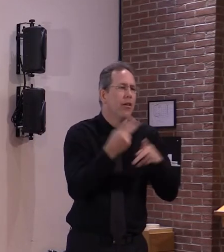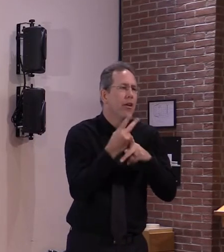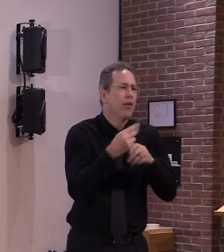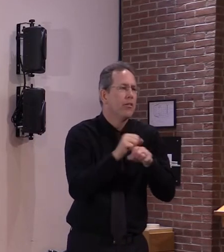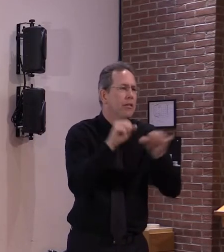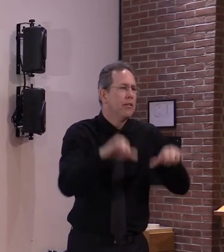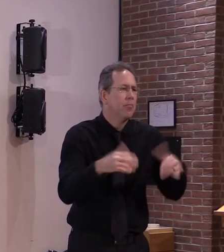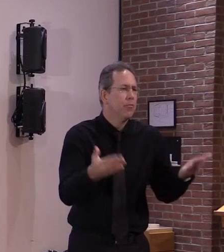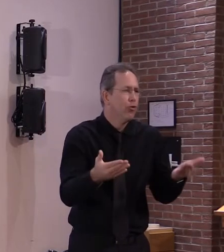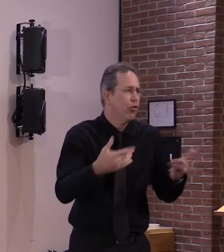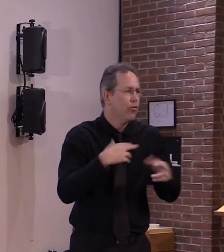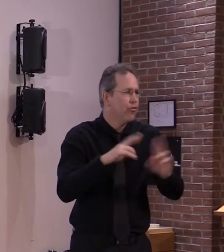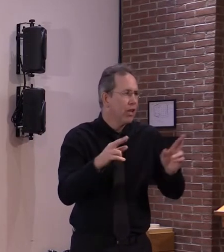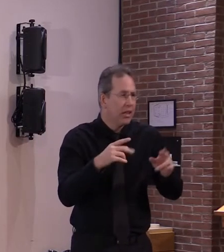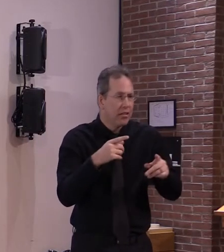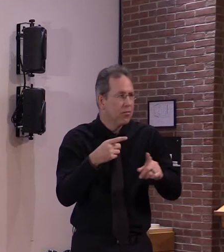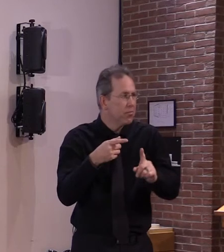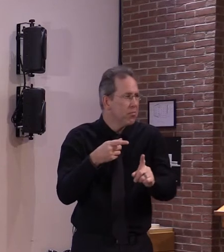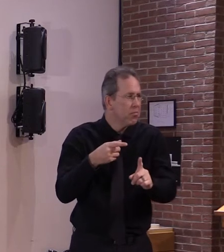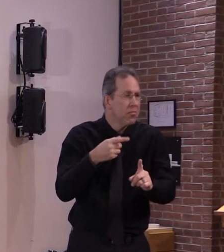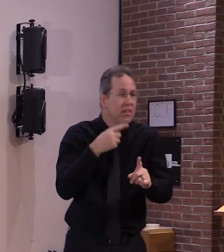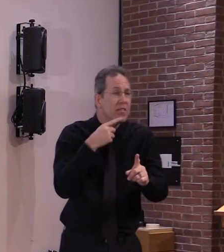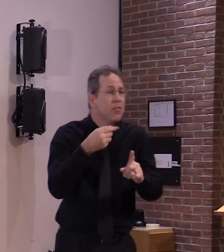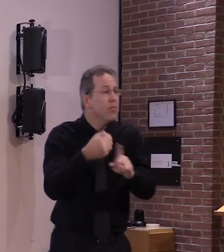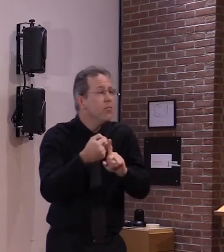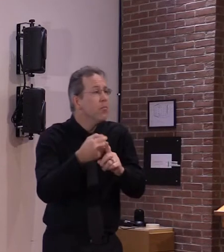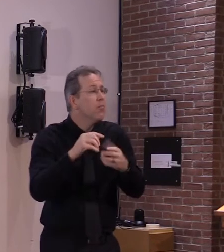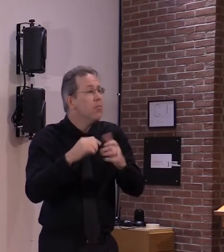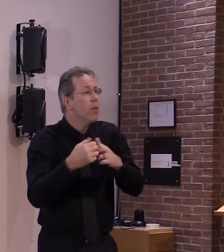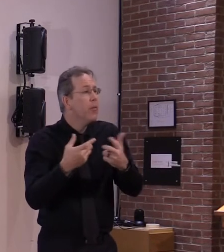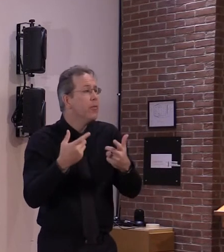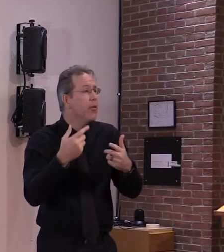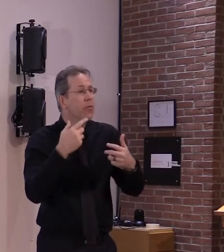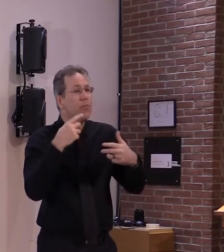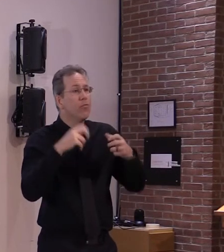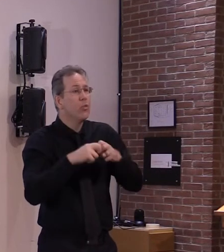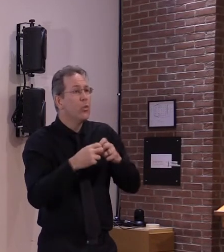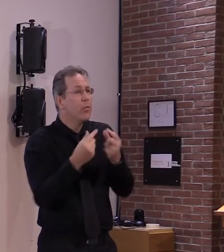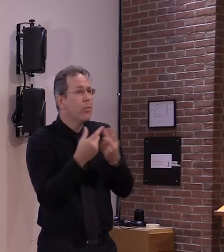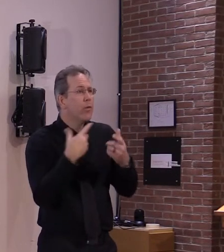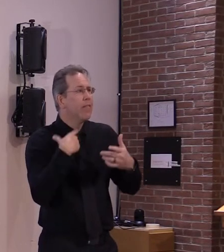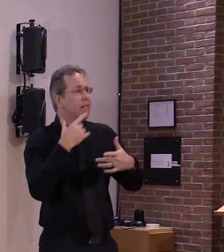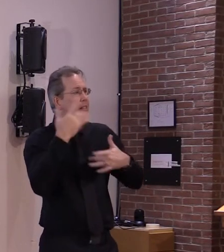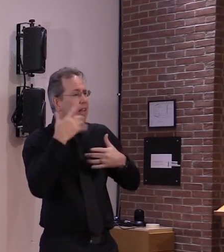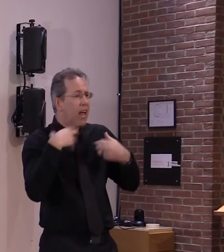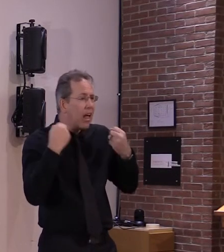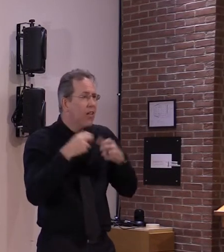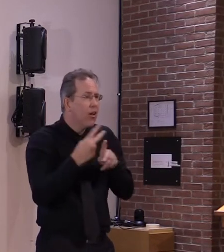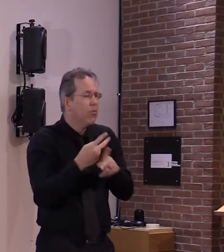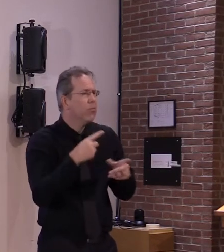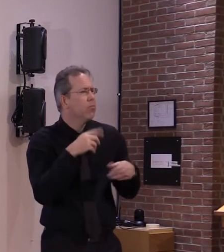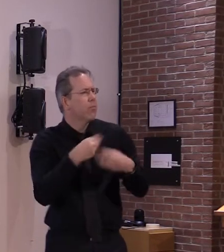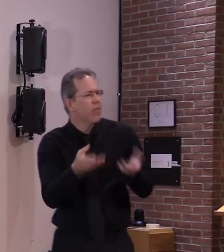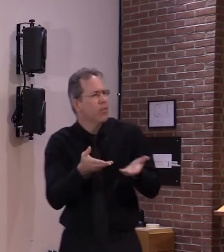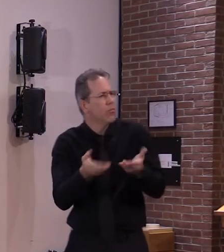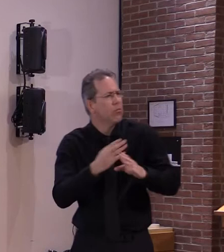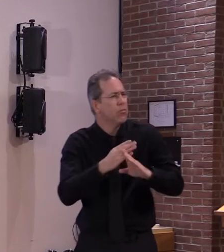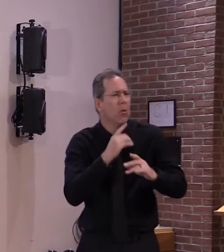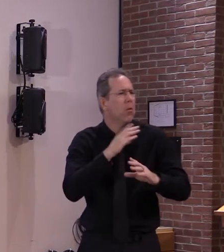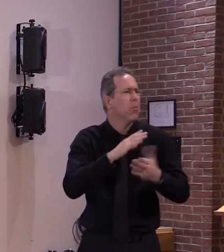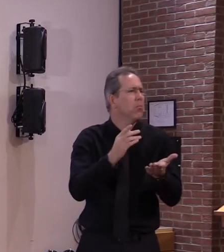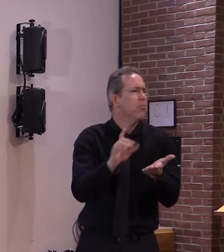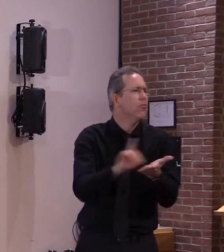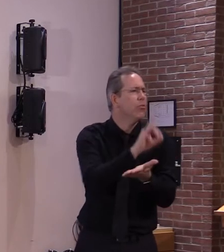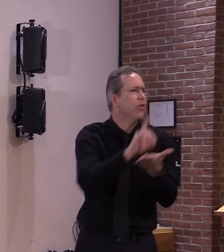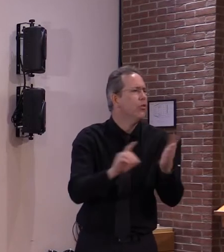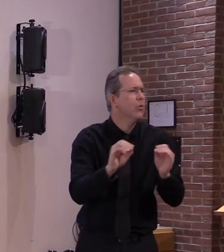health worker activity so there is an element i believe of pre-existing trust which would be critical